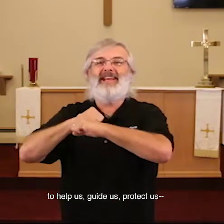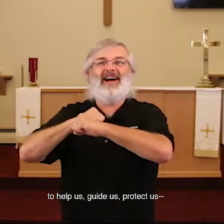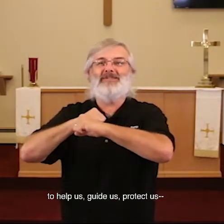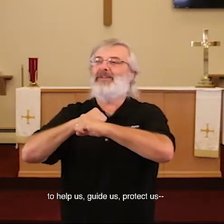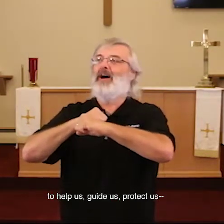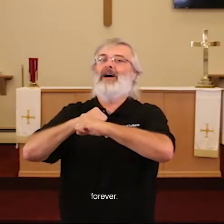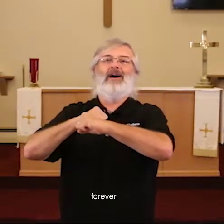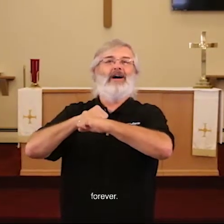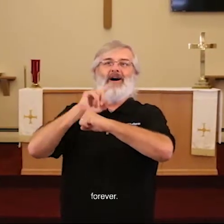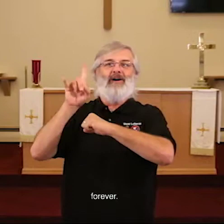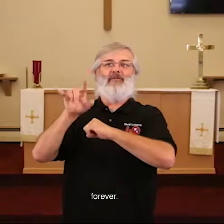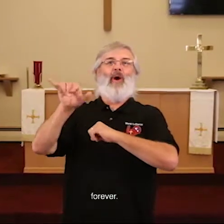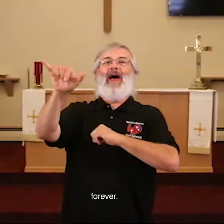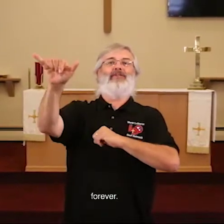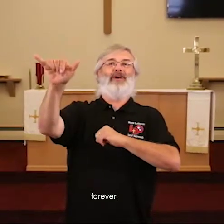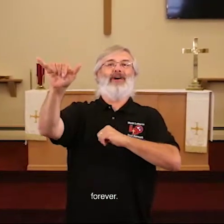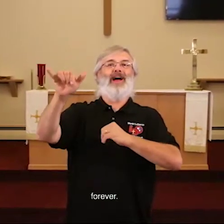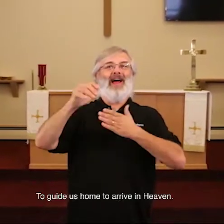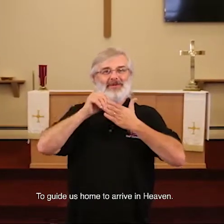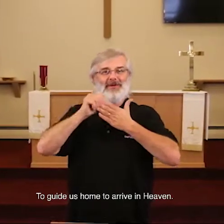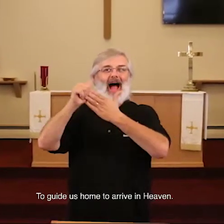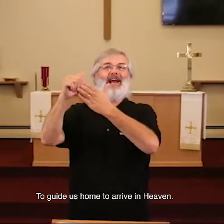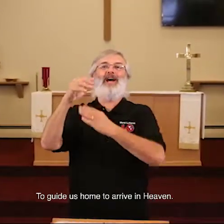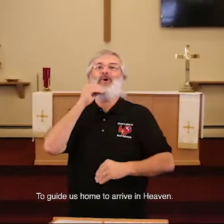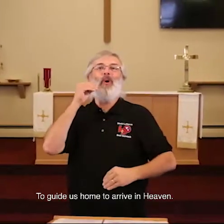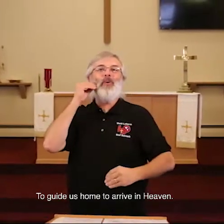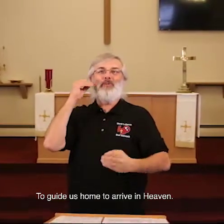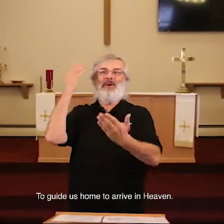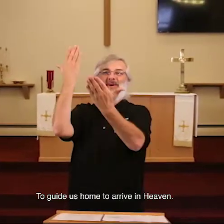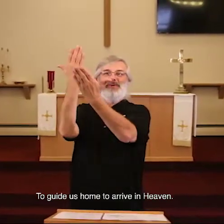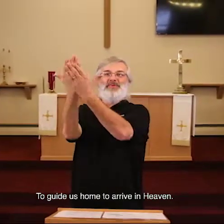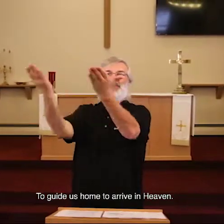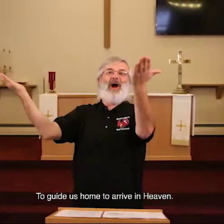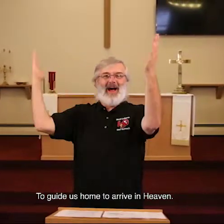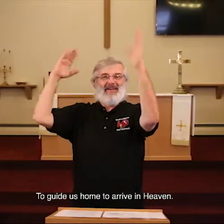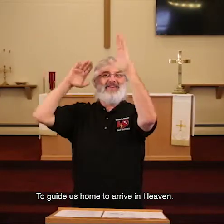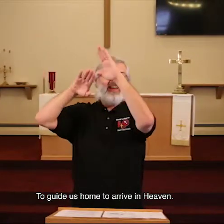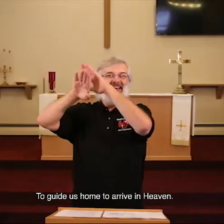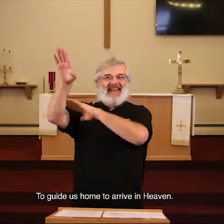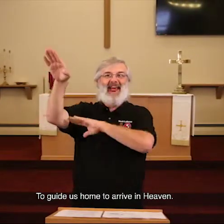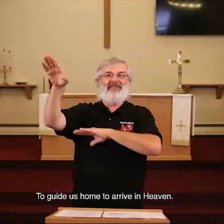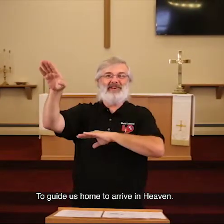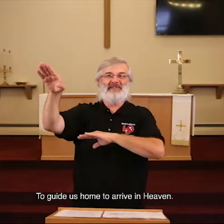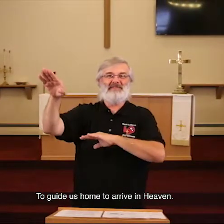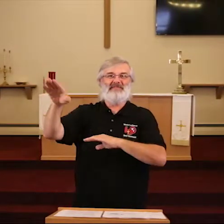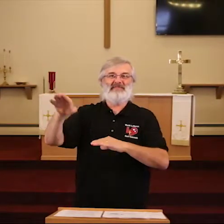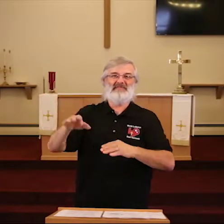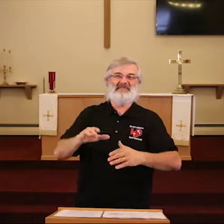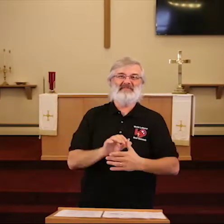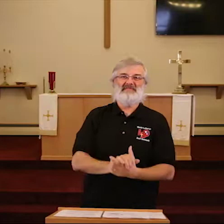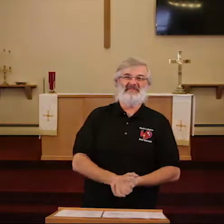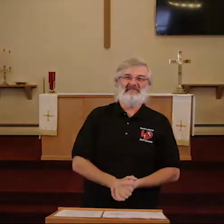us forever. He'll guide us home to arrive in heaven. Amen.